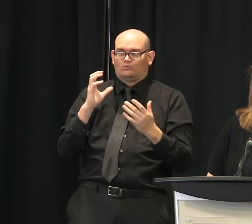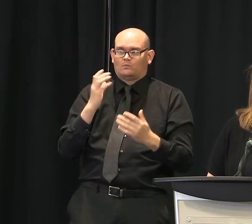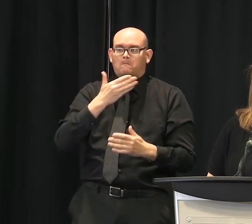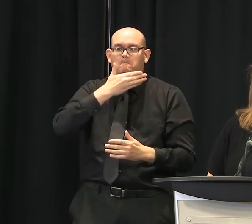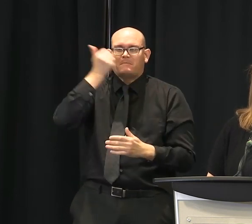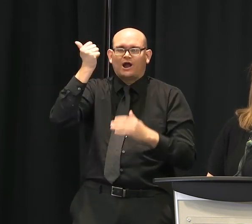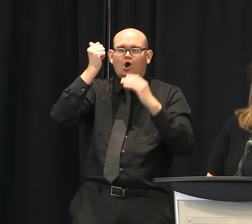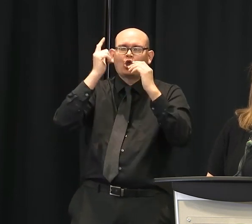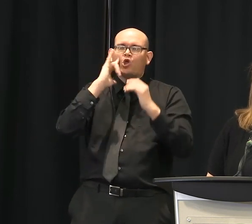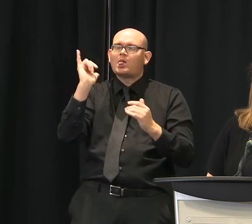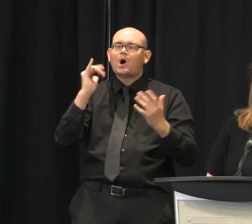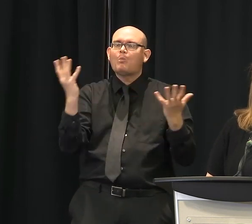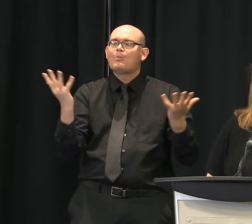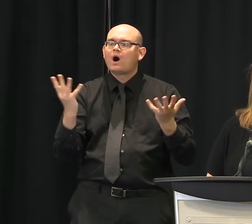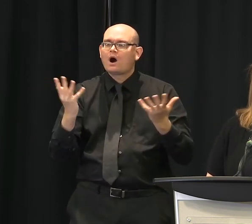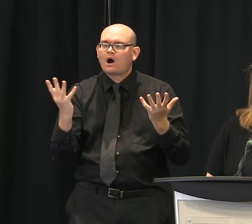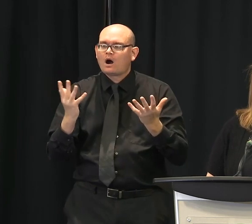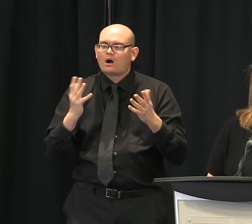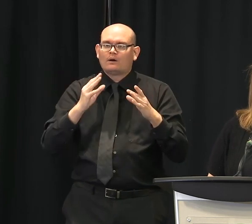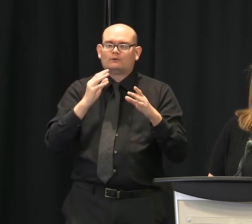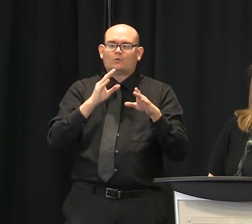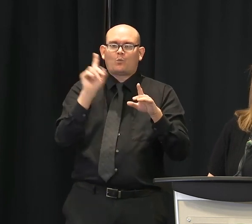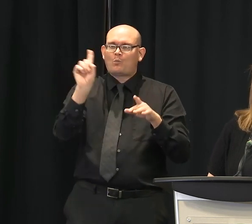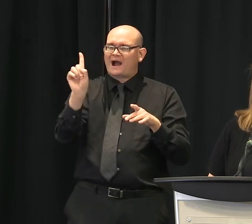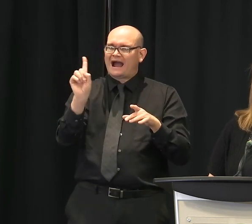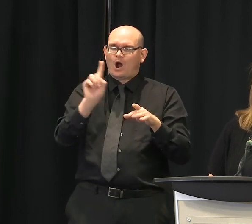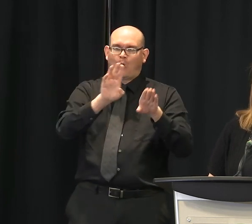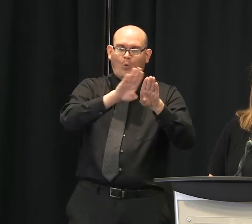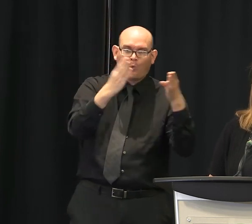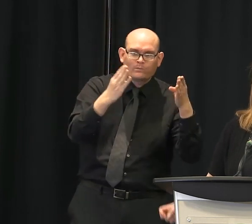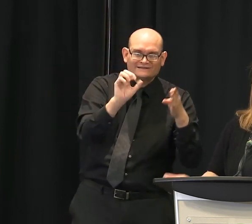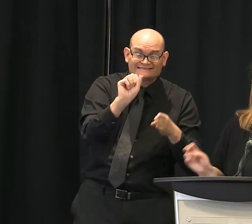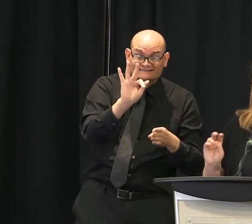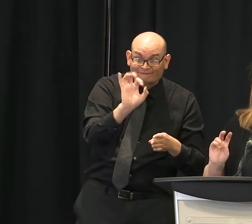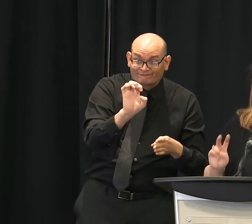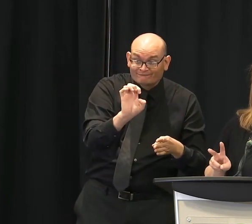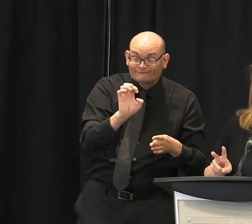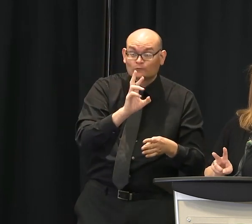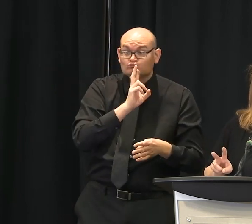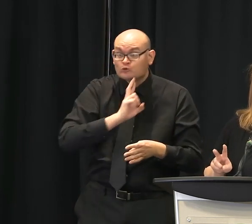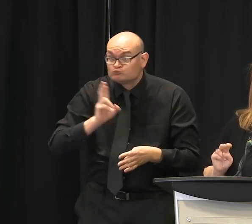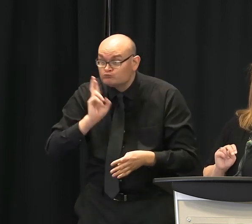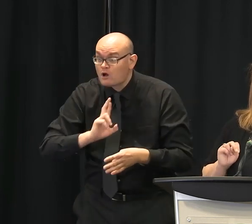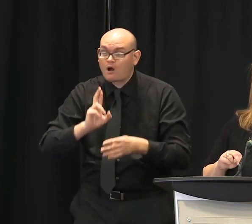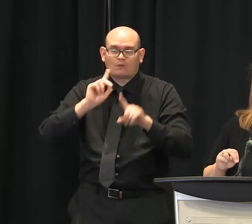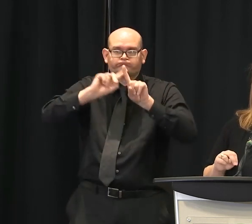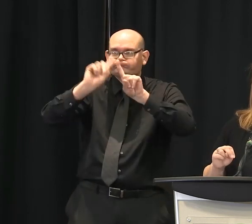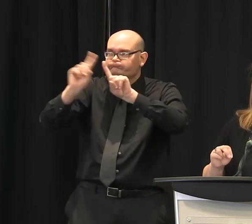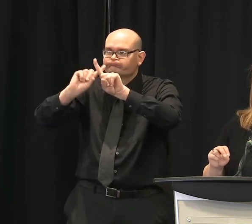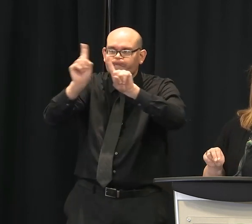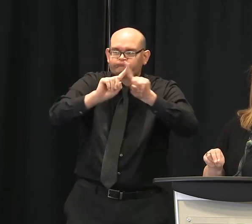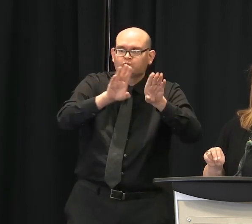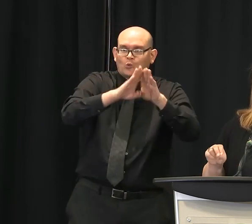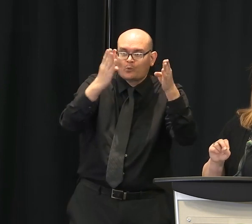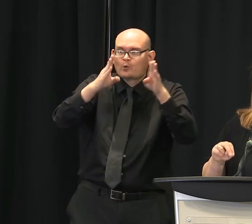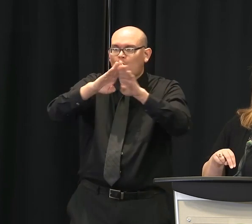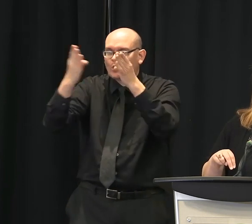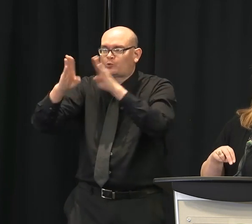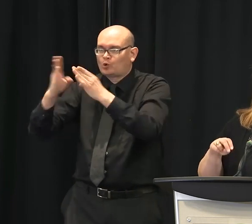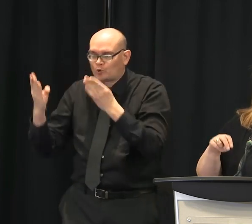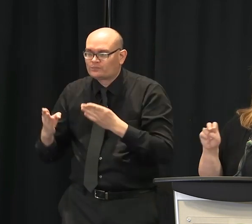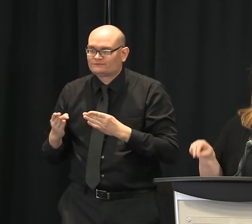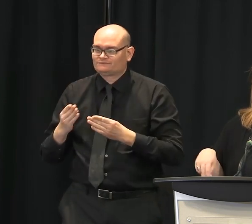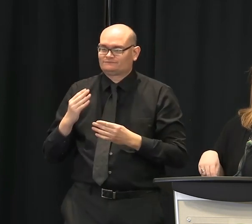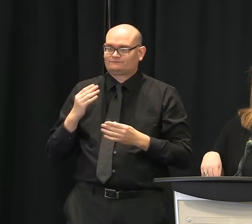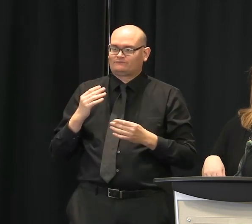this, the federal government has committed to provide DHEC with enough supplies to test 2% of the population in the state for